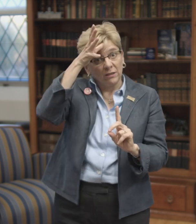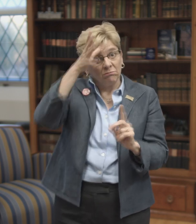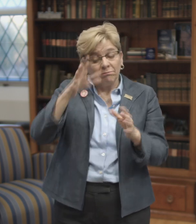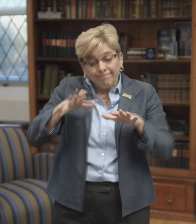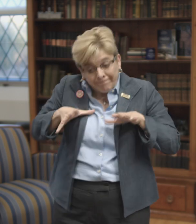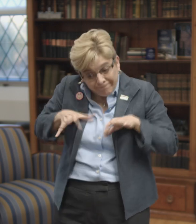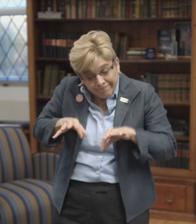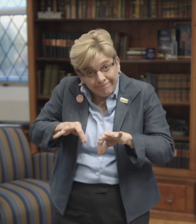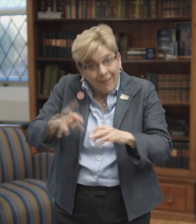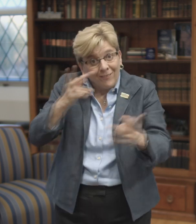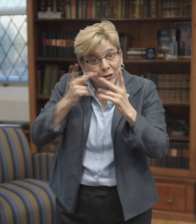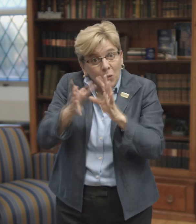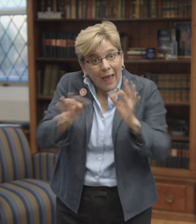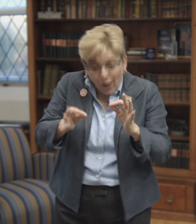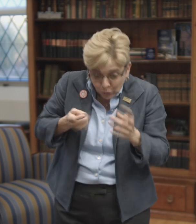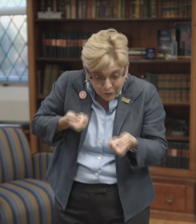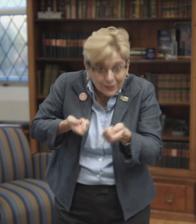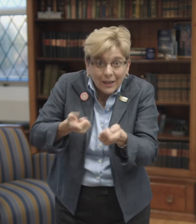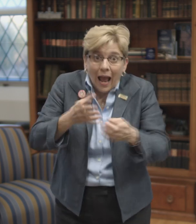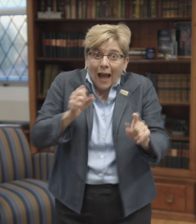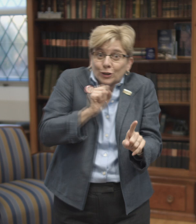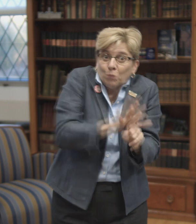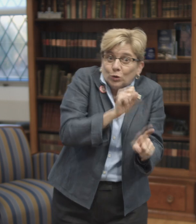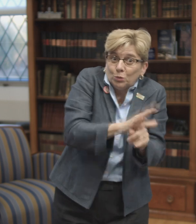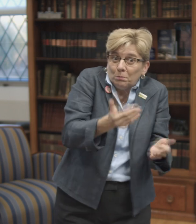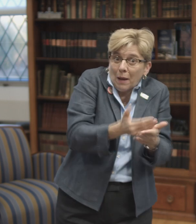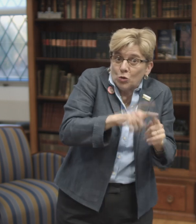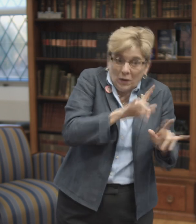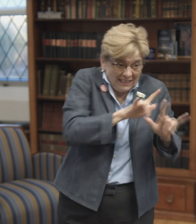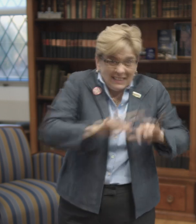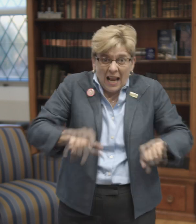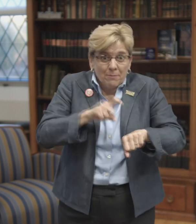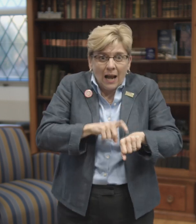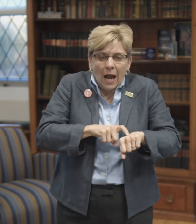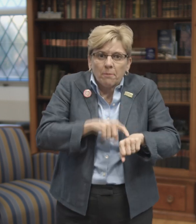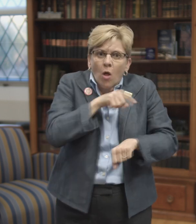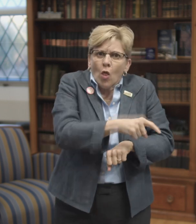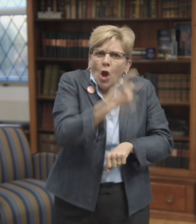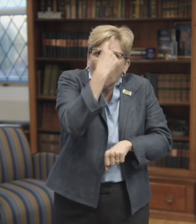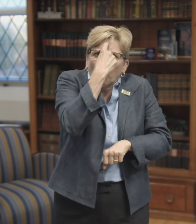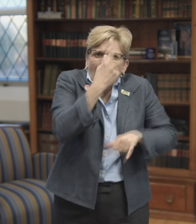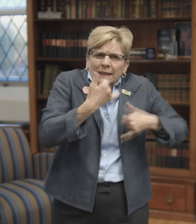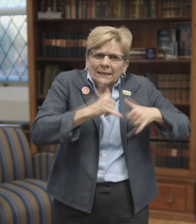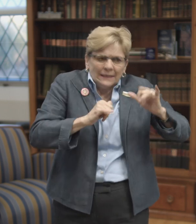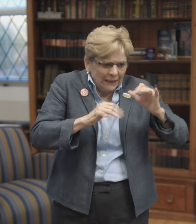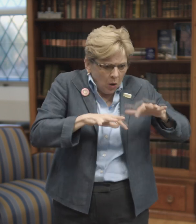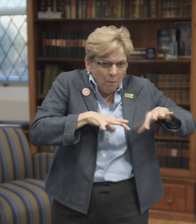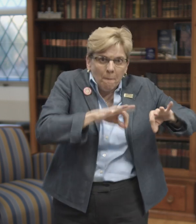that as parents are acquiring a visual language bit by bit and they're exposing their baby at the same time as they are learning a visual language,